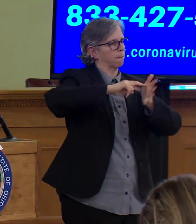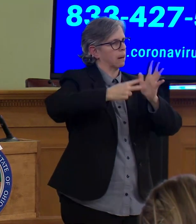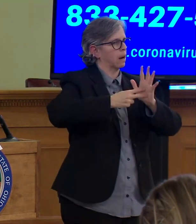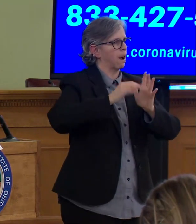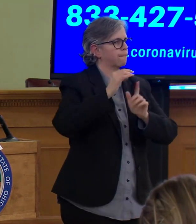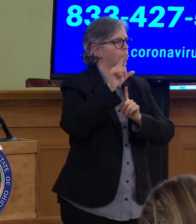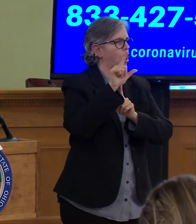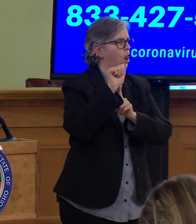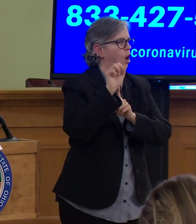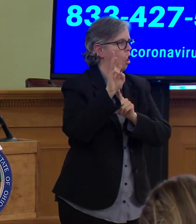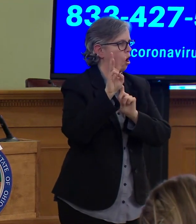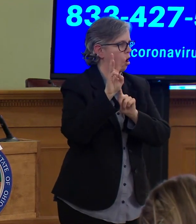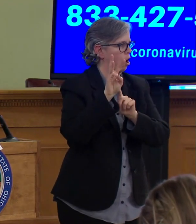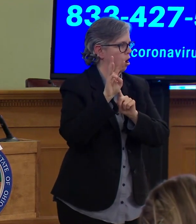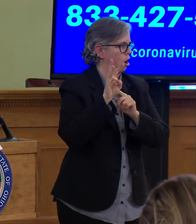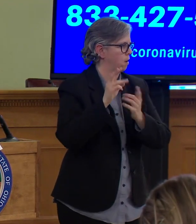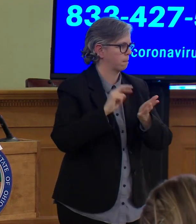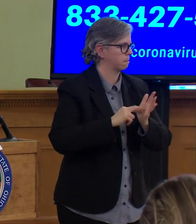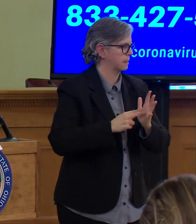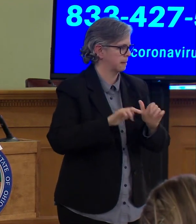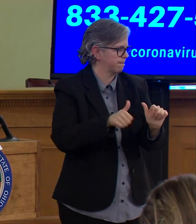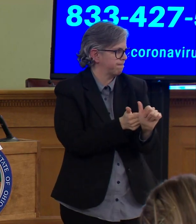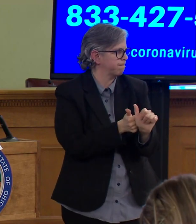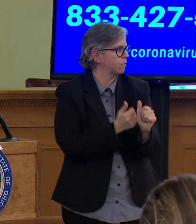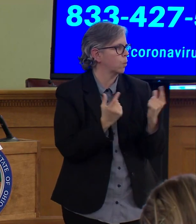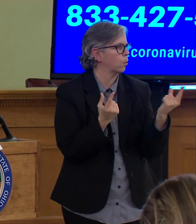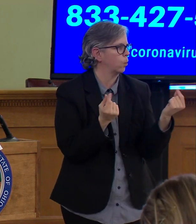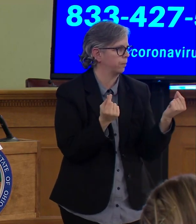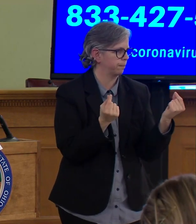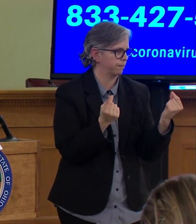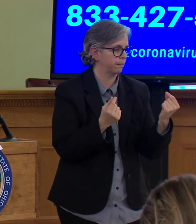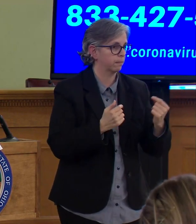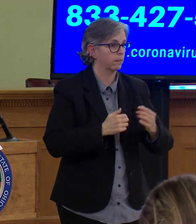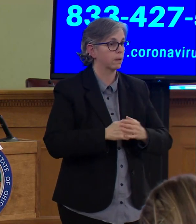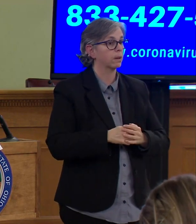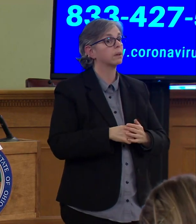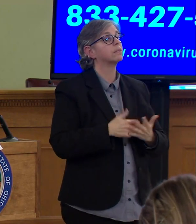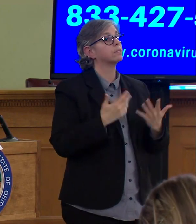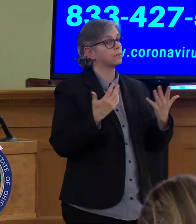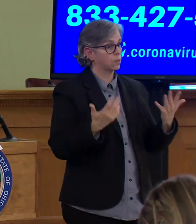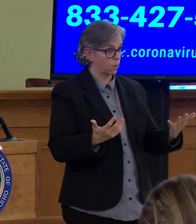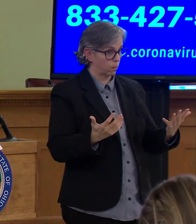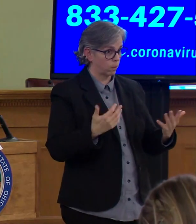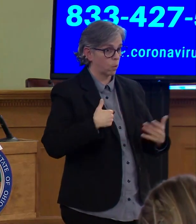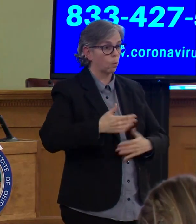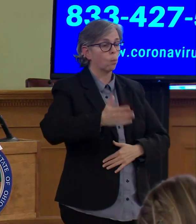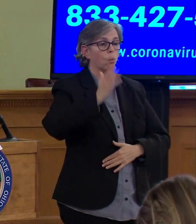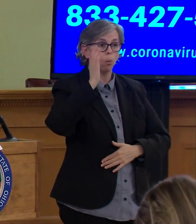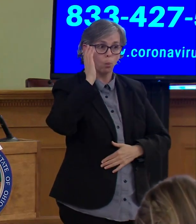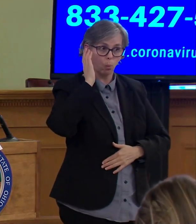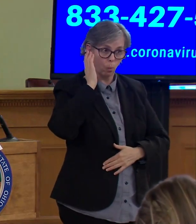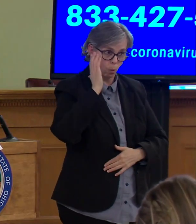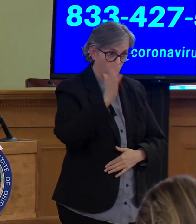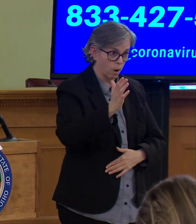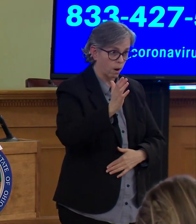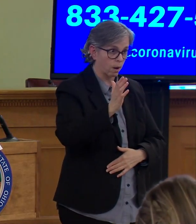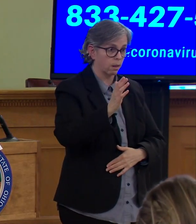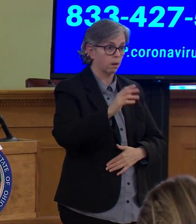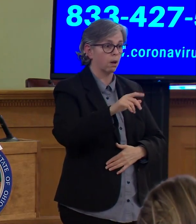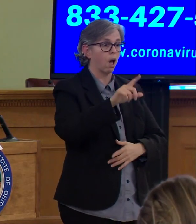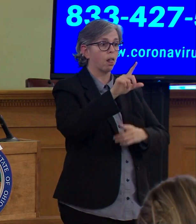this certainly is an invasion. Therefore, there will be a lawsuit filed